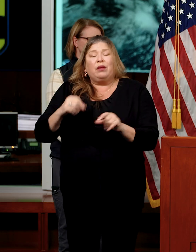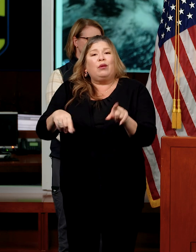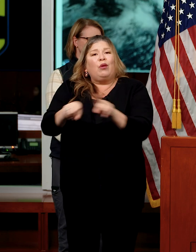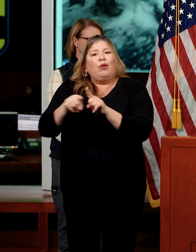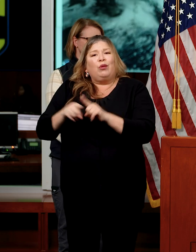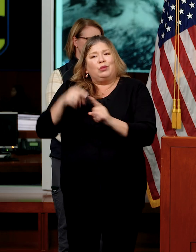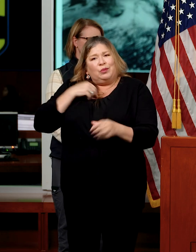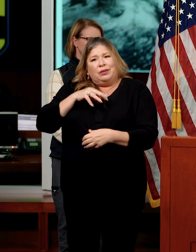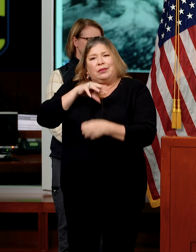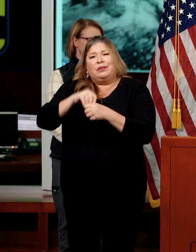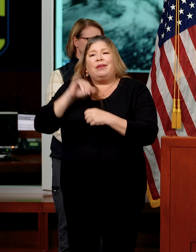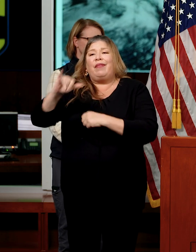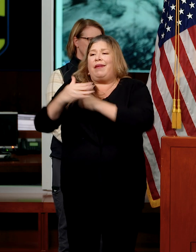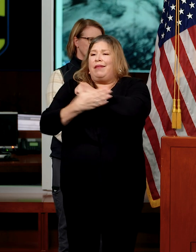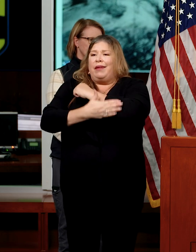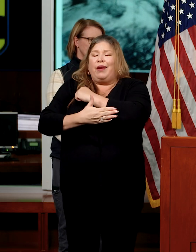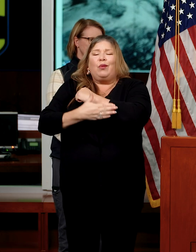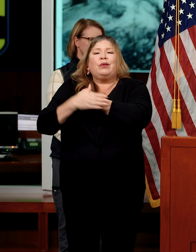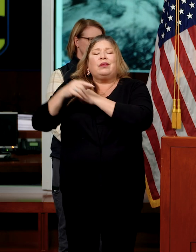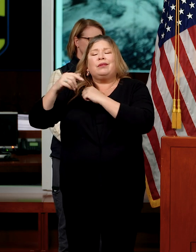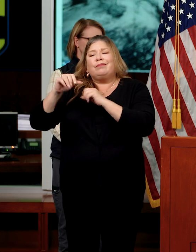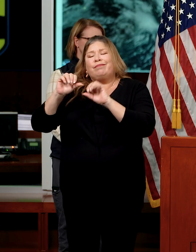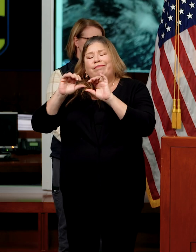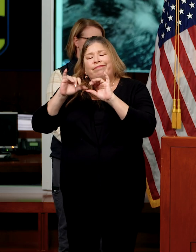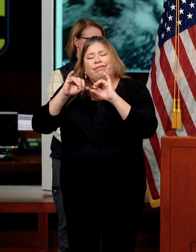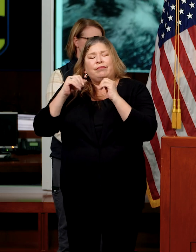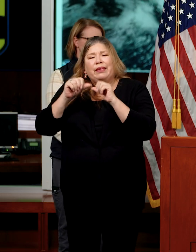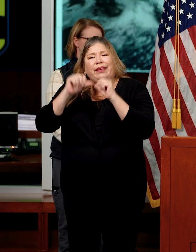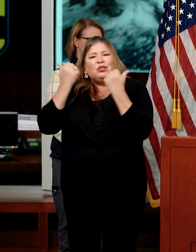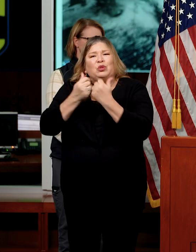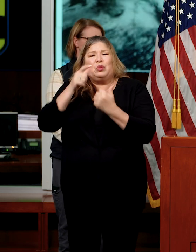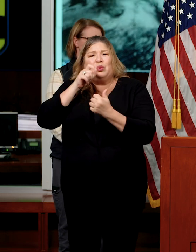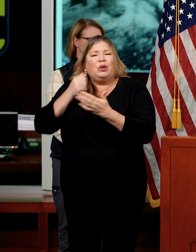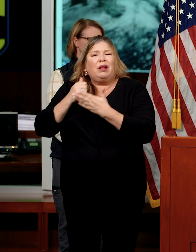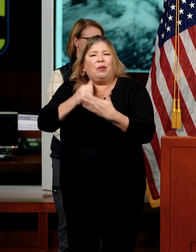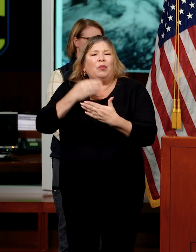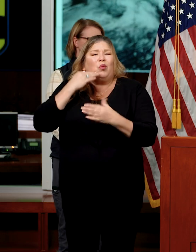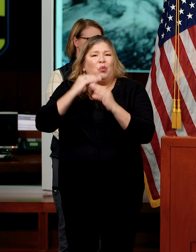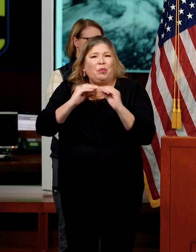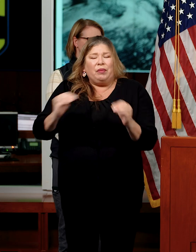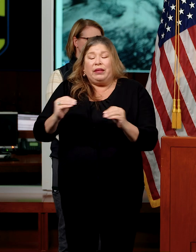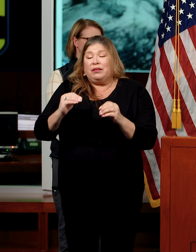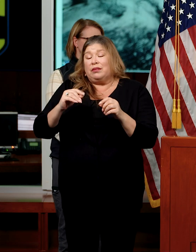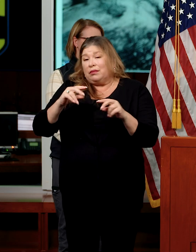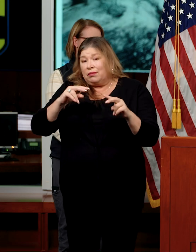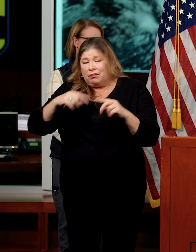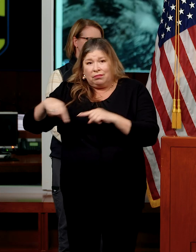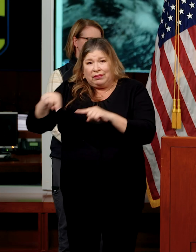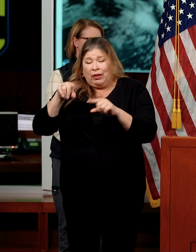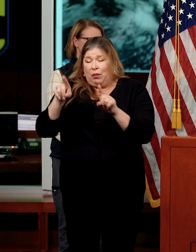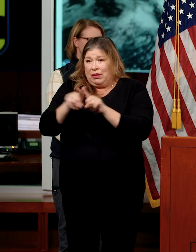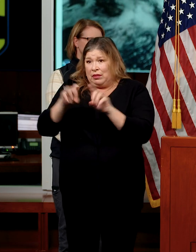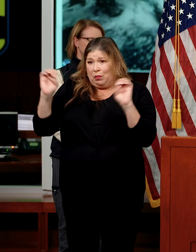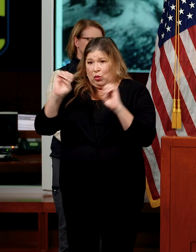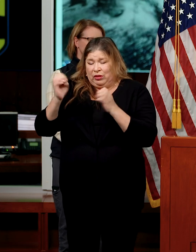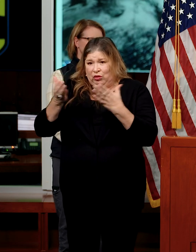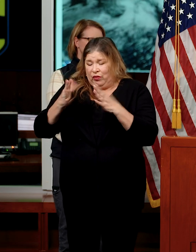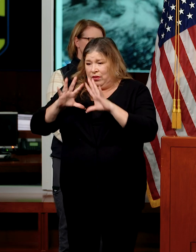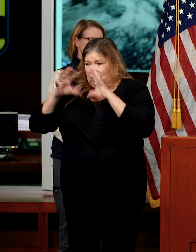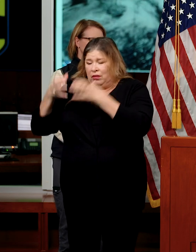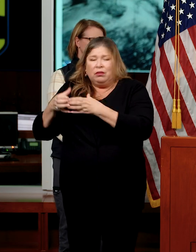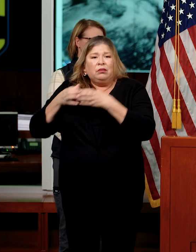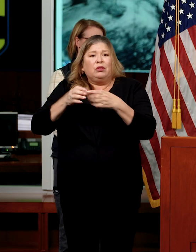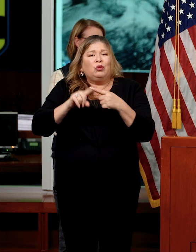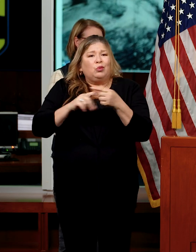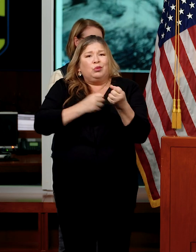engage county homeless service systems, social service agencies, and local emergency management to work together in their outreach efforts to